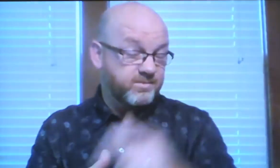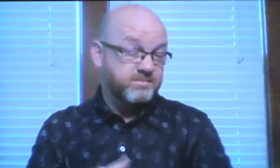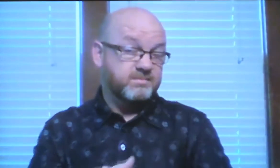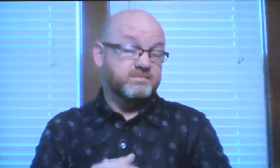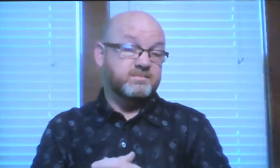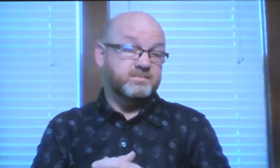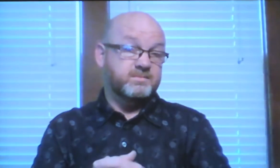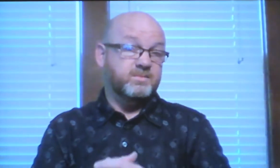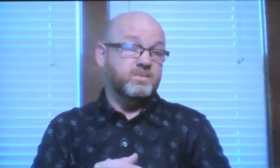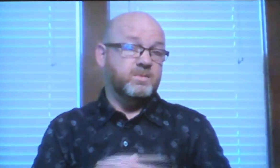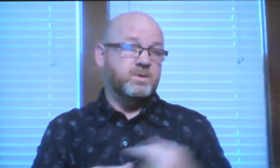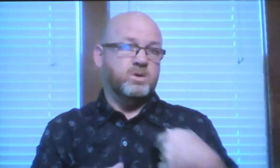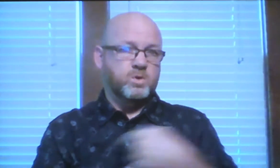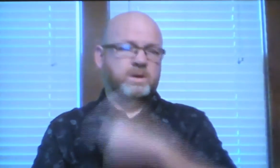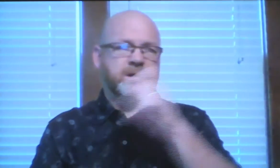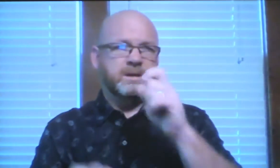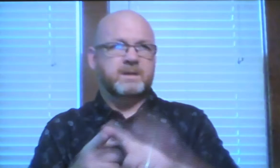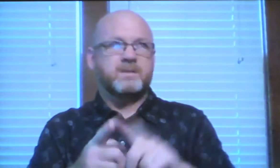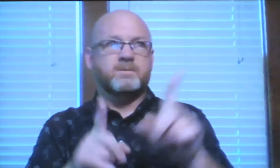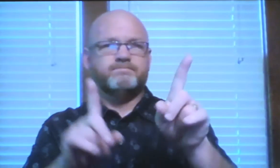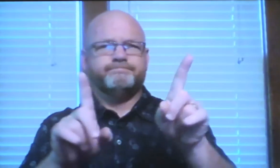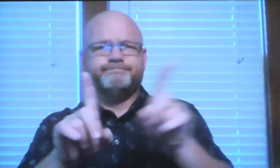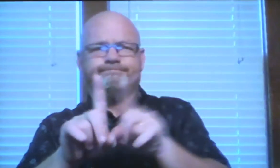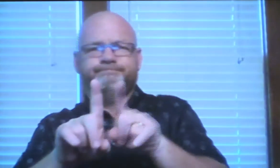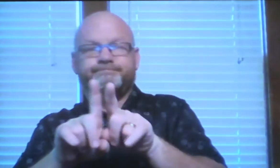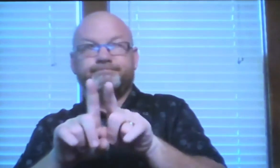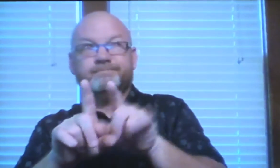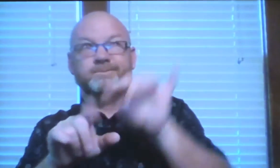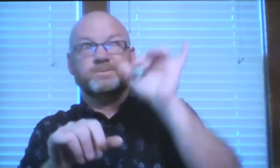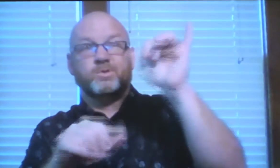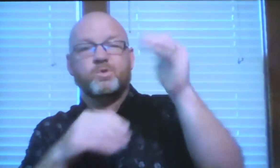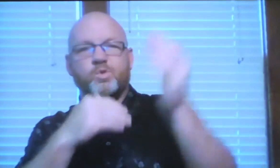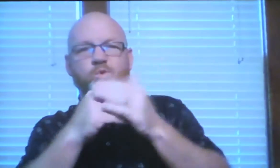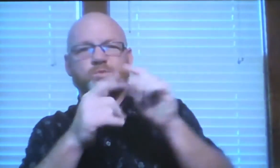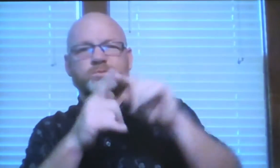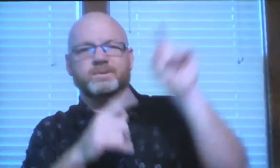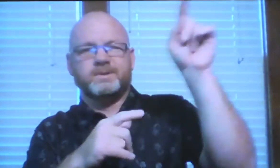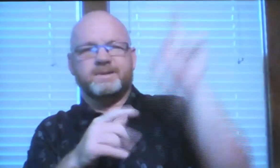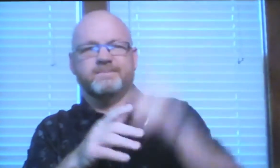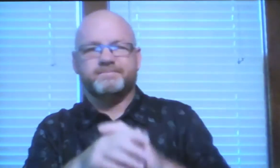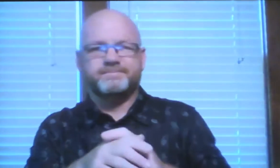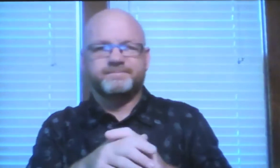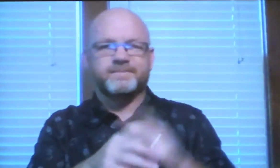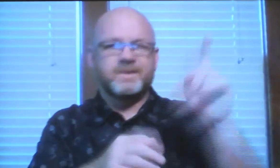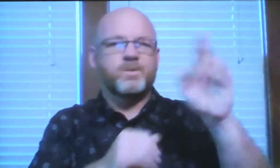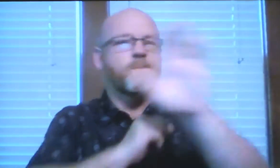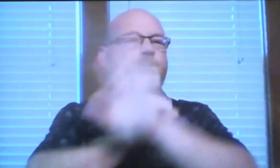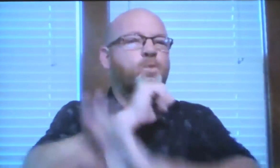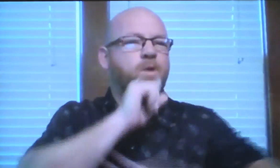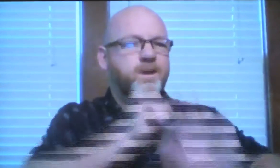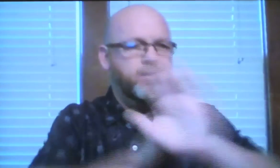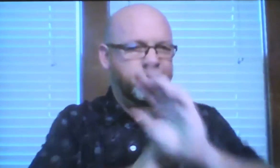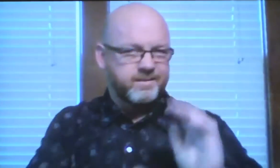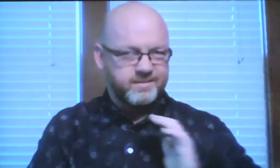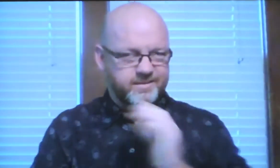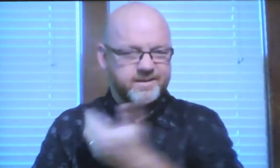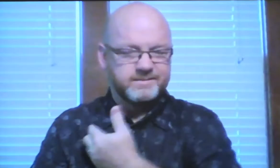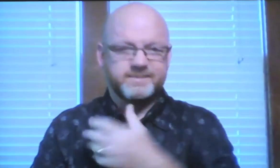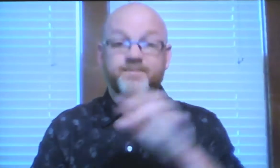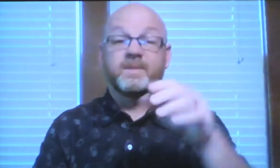God is our Heavenly Father. We need to stay close to him. Because he will protect